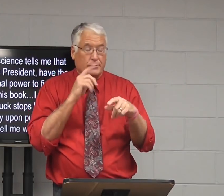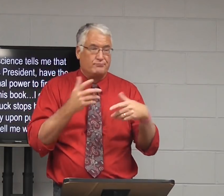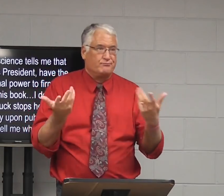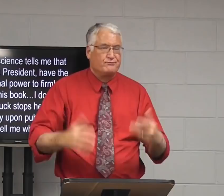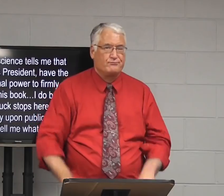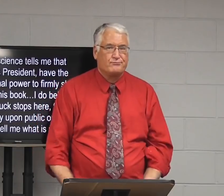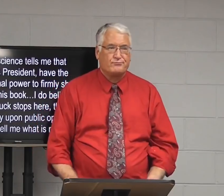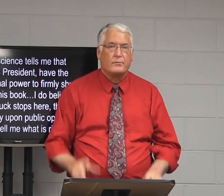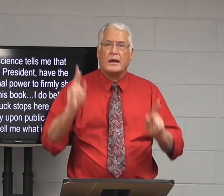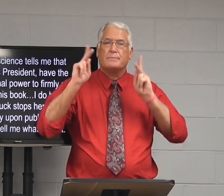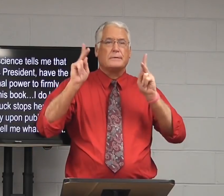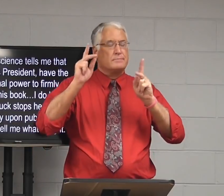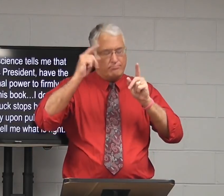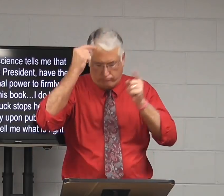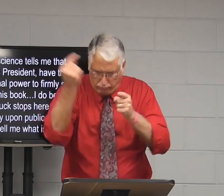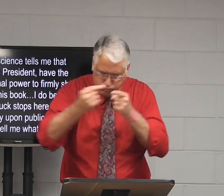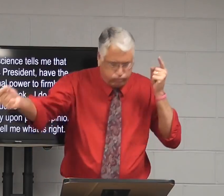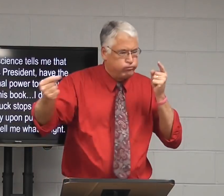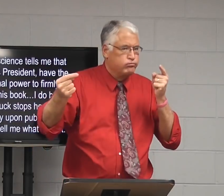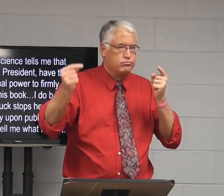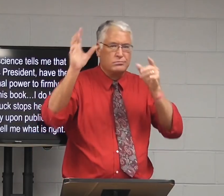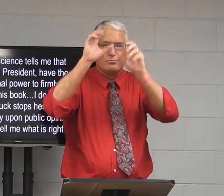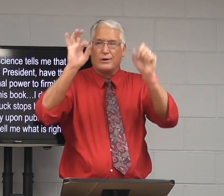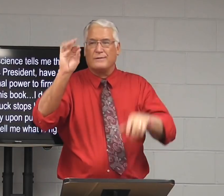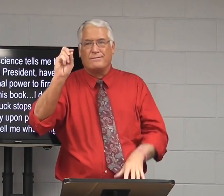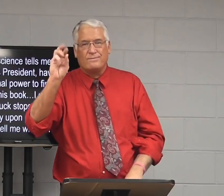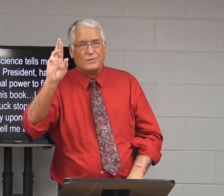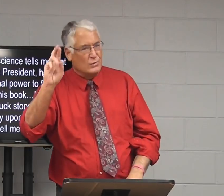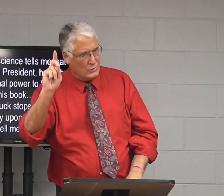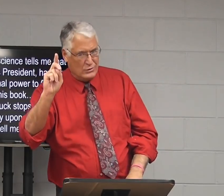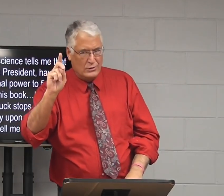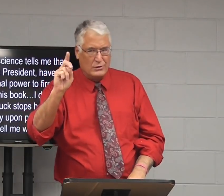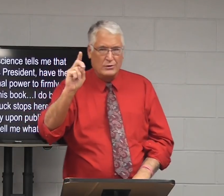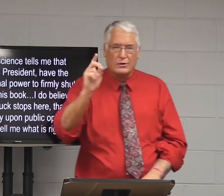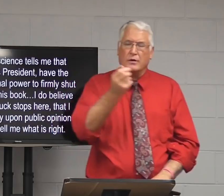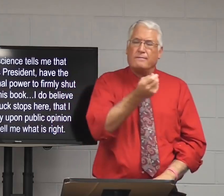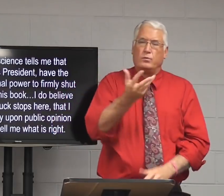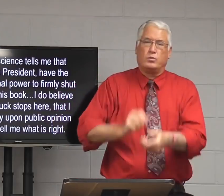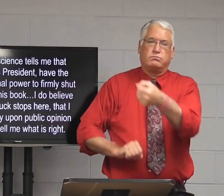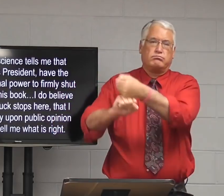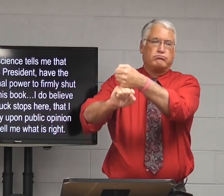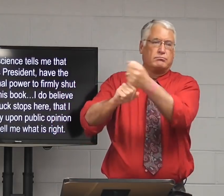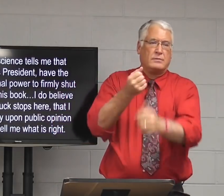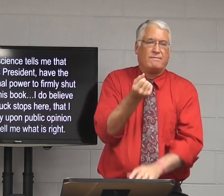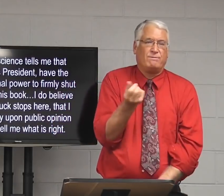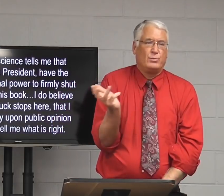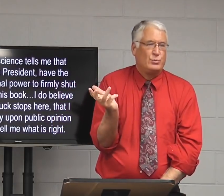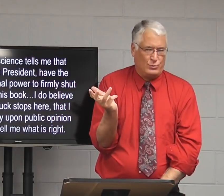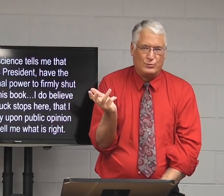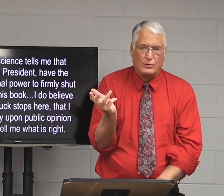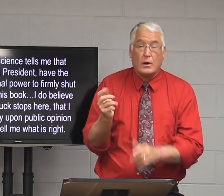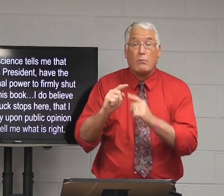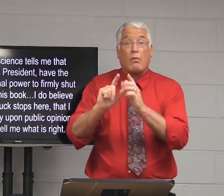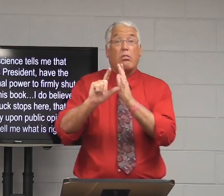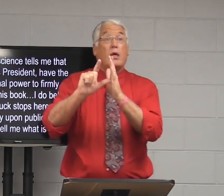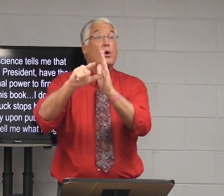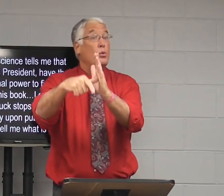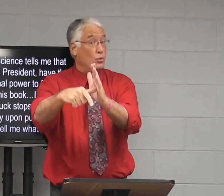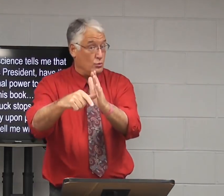trying to explain, you know, people opposed and disagreed with Ford and few, very few supported